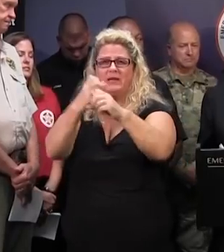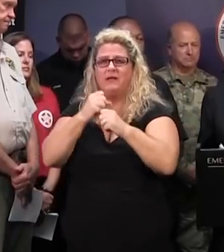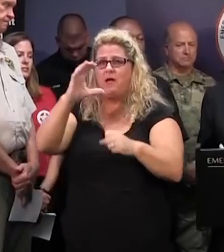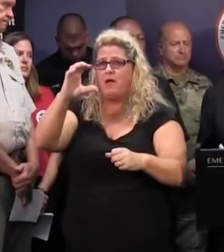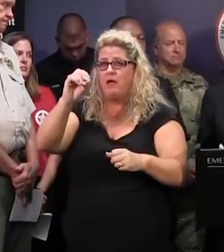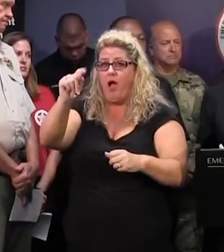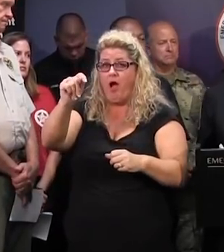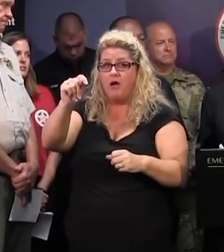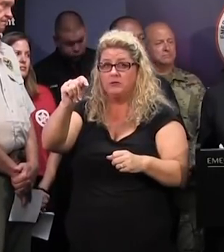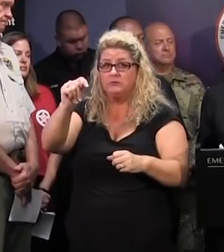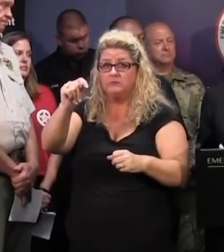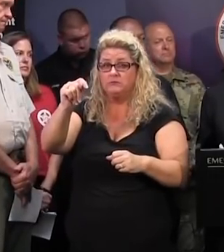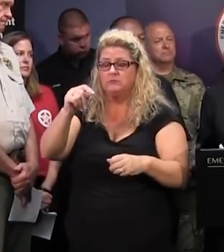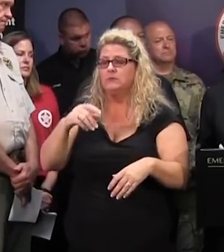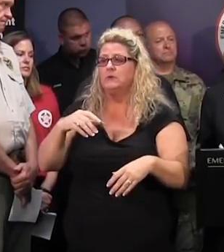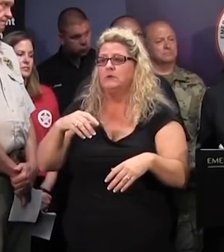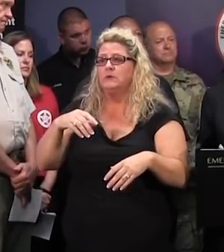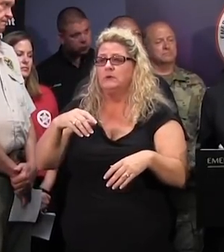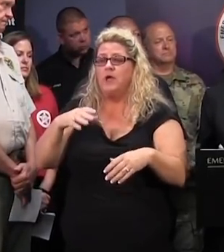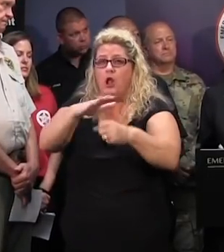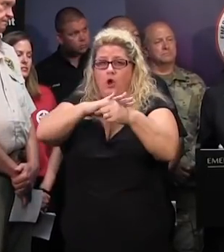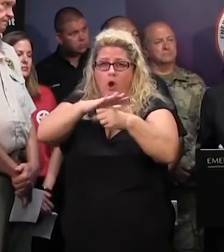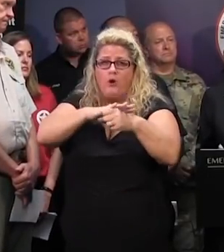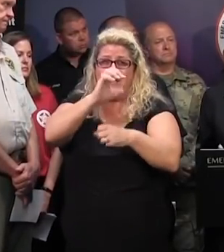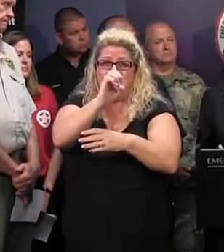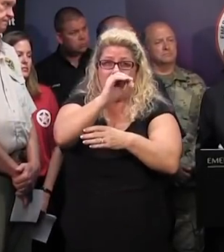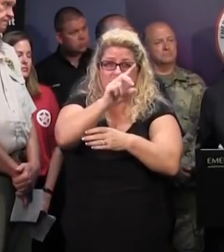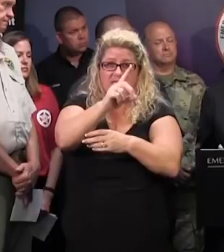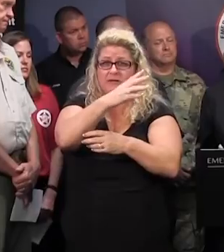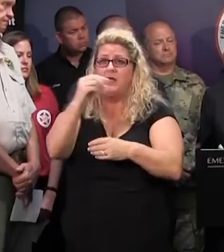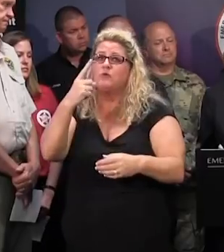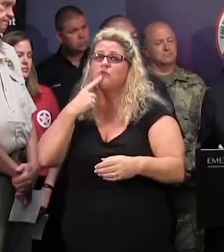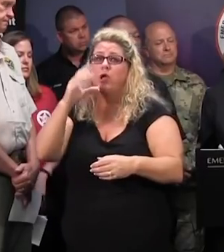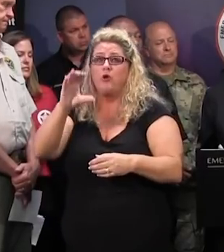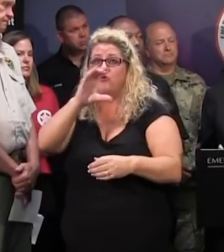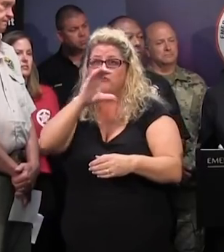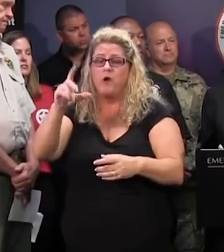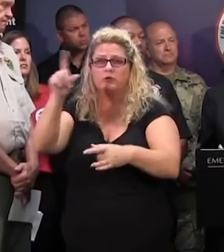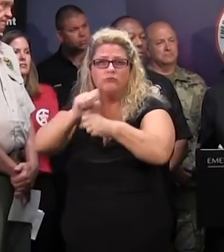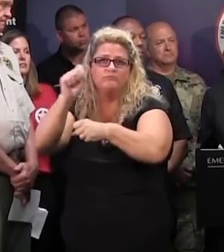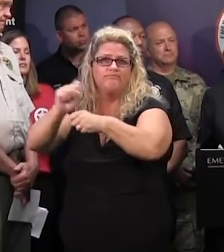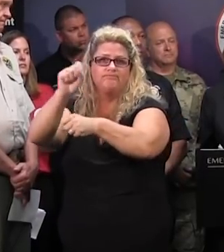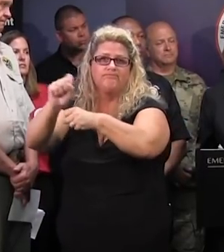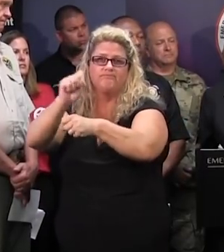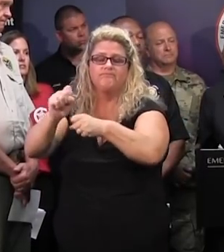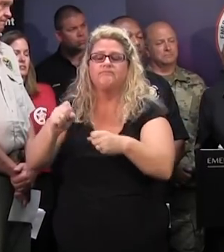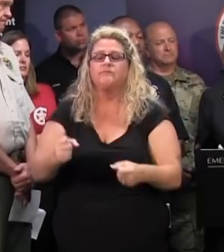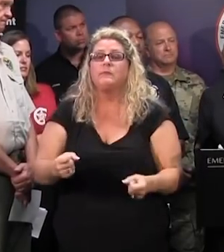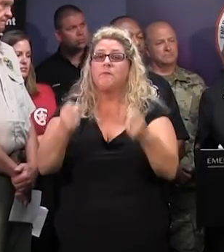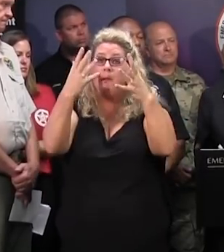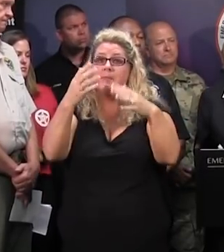into the shelters. I know that local EMDs and the Red Cross are working. I don't know the numbers or the exact shelter